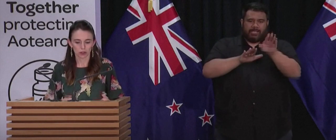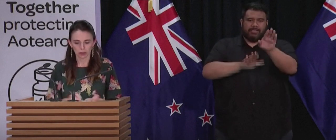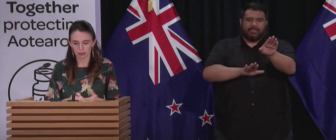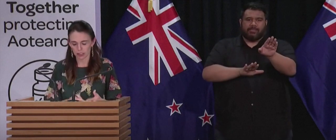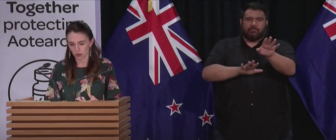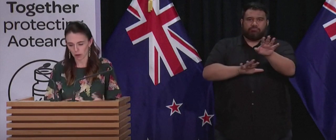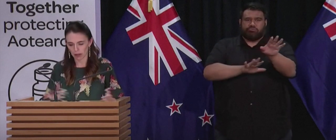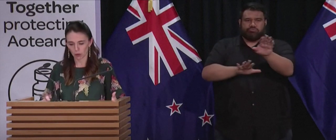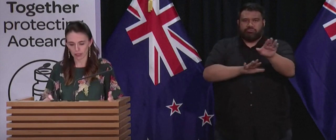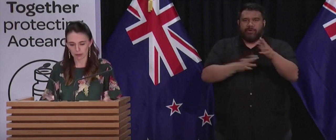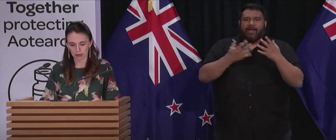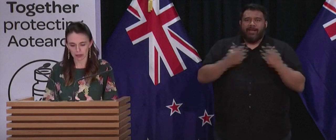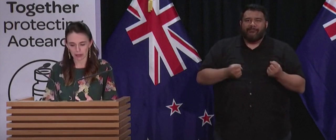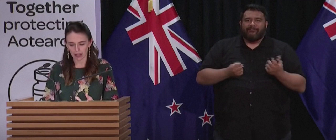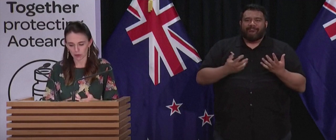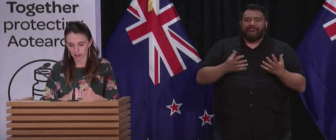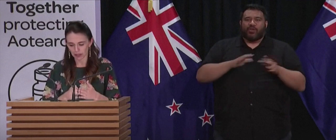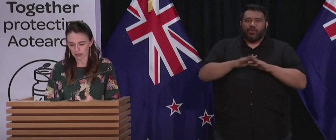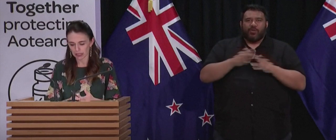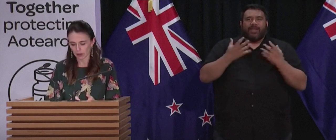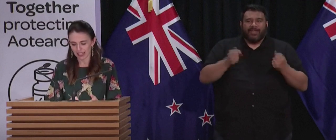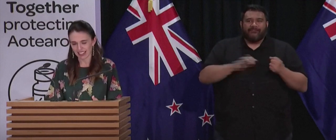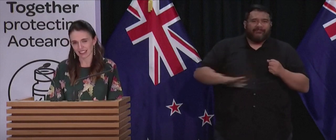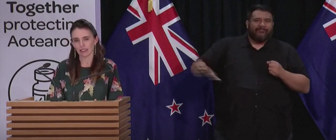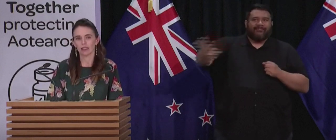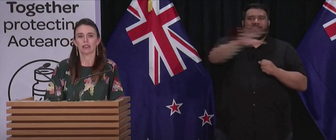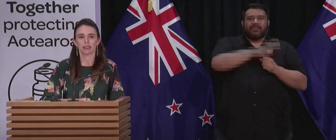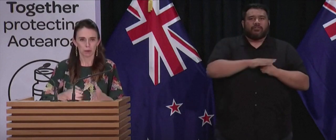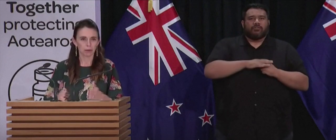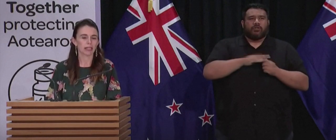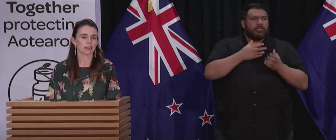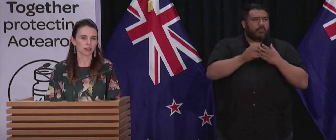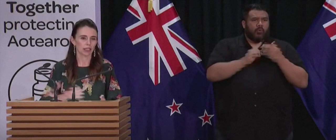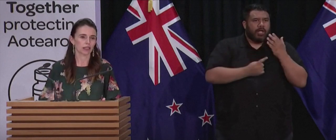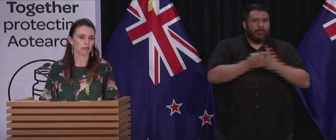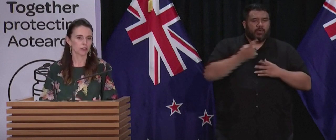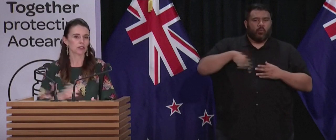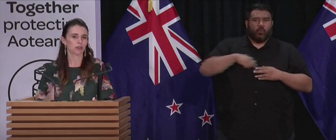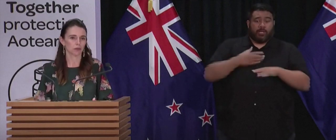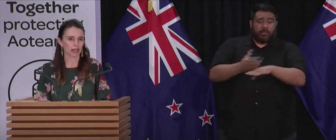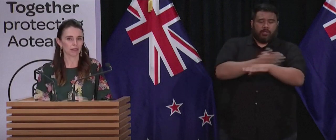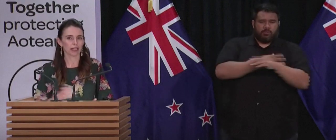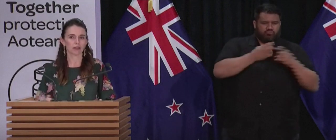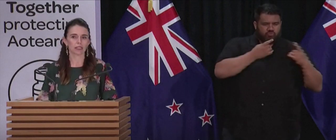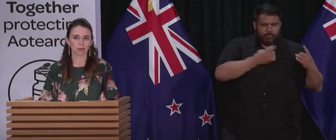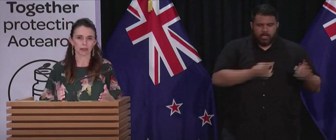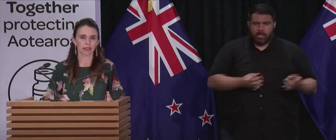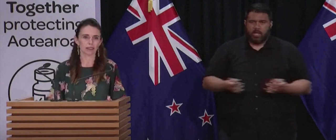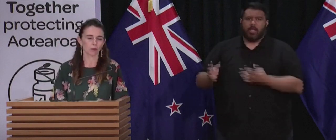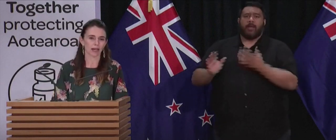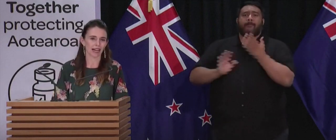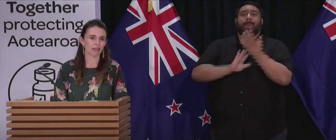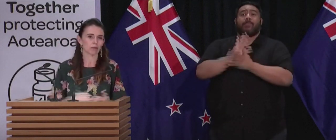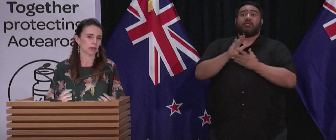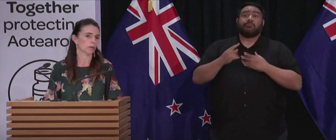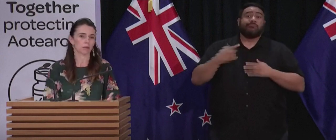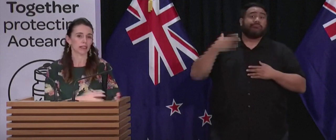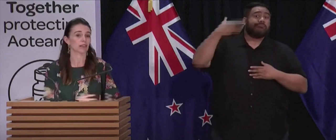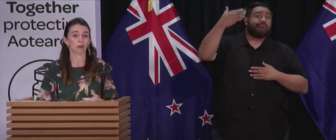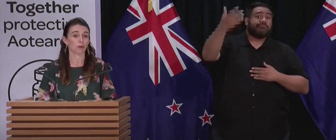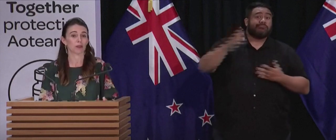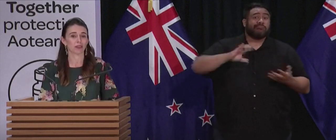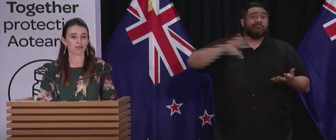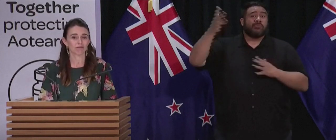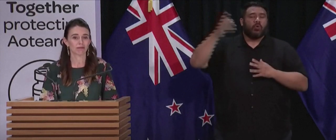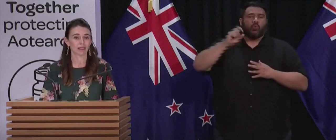what we've got to do is make sure no matter what experience we have, do everything we can to prepare so that in the future, if we have another experience, that we are even better